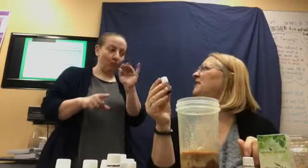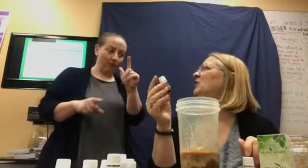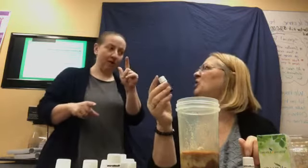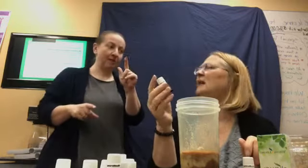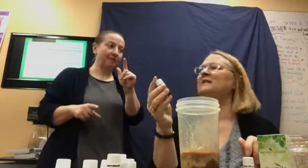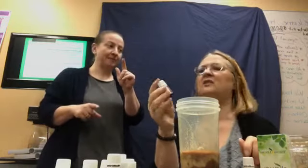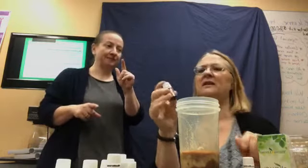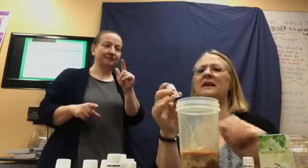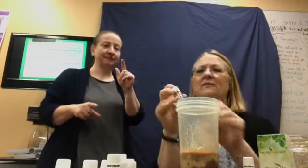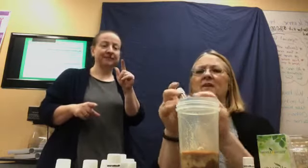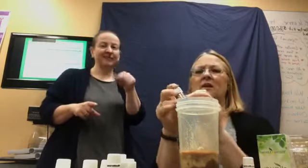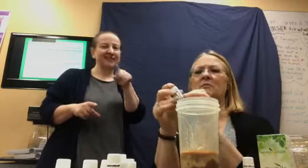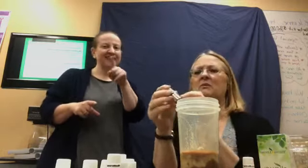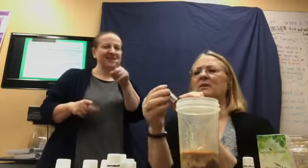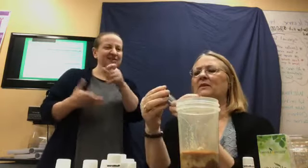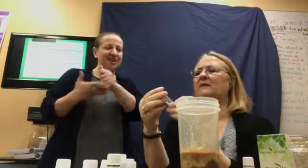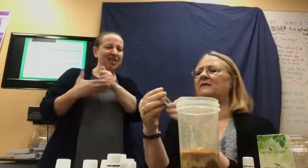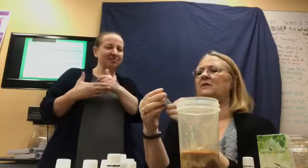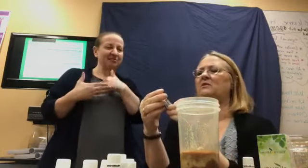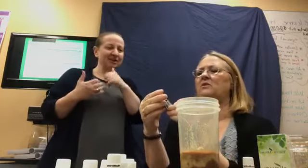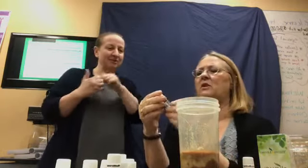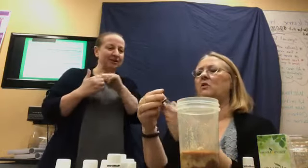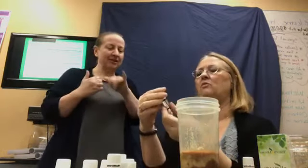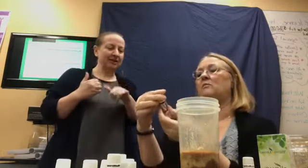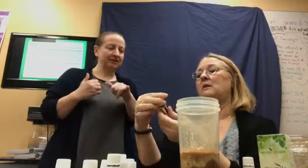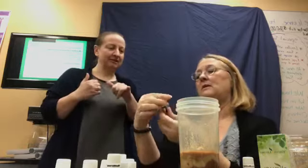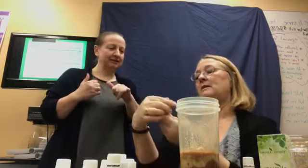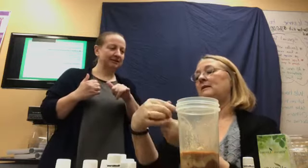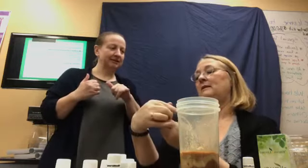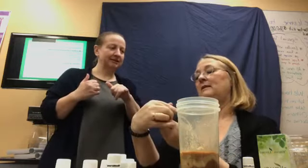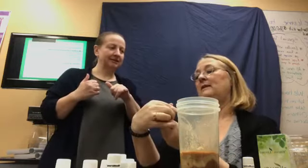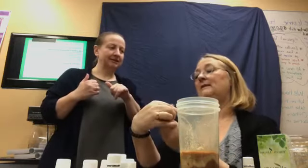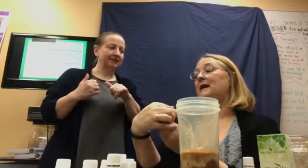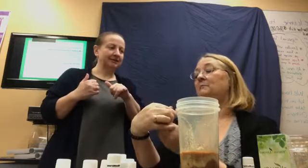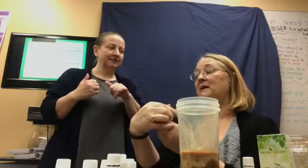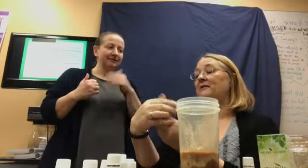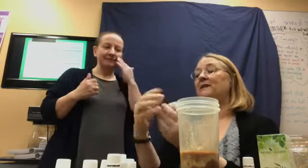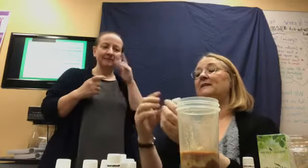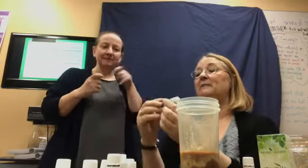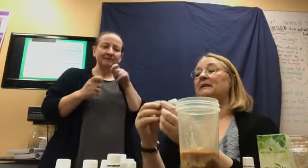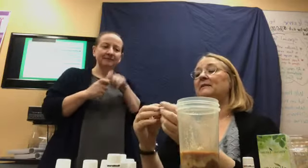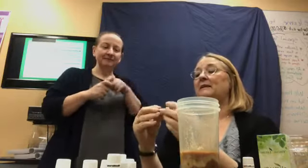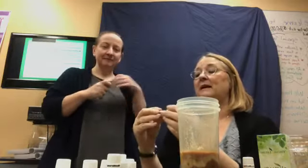you guys are going to have to help me with this. Do you know the exact benefits? Because I,